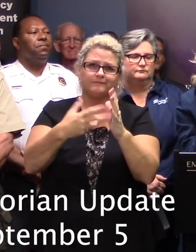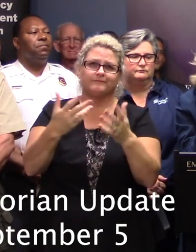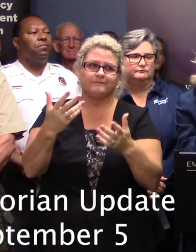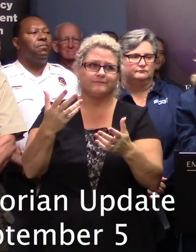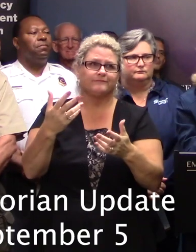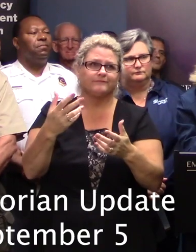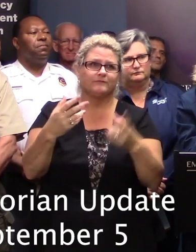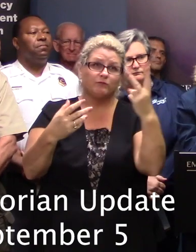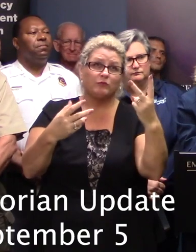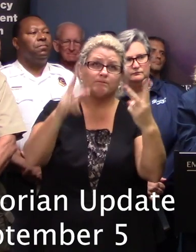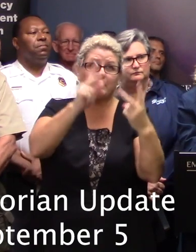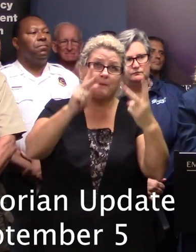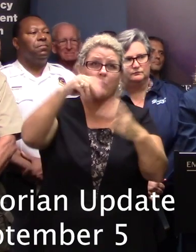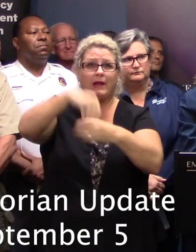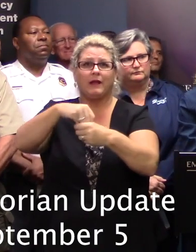two people